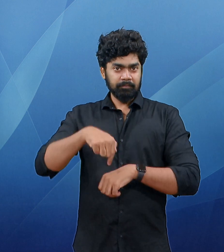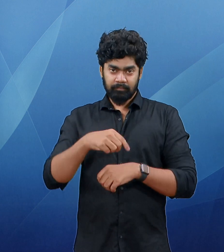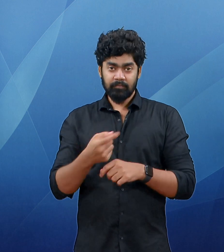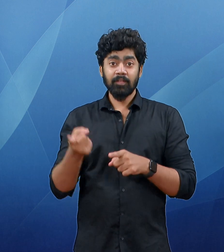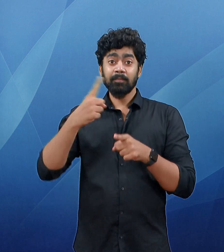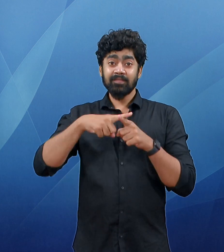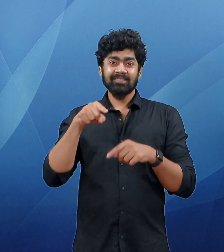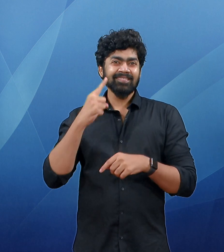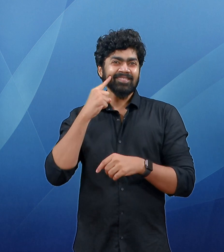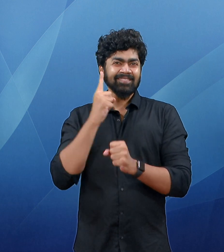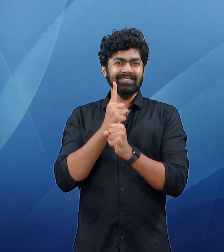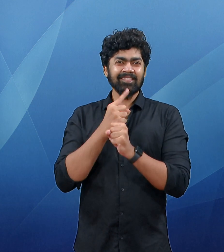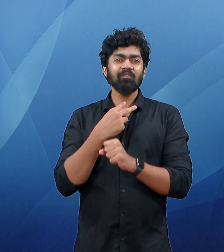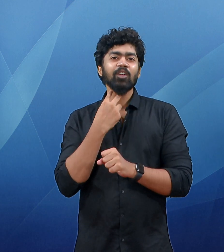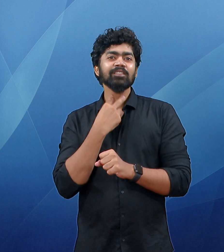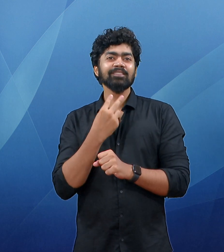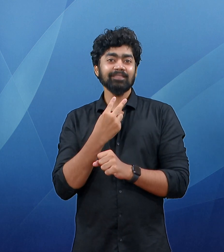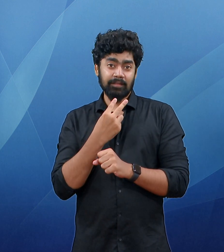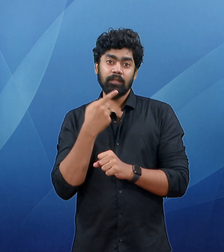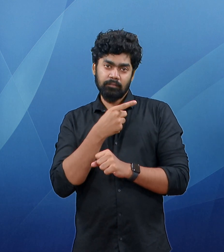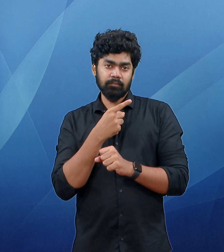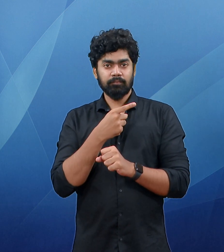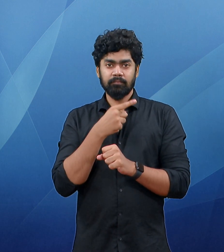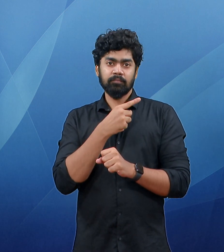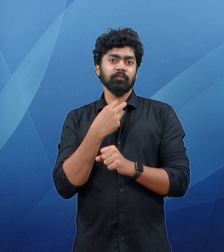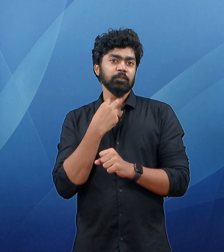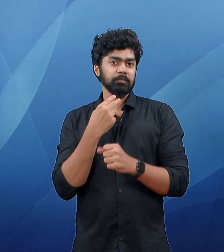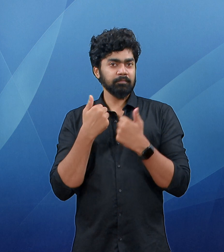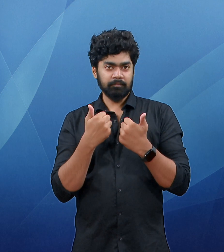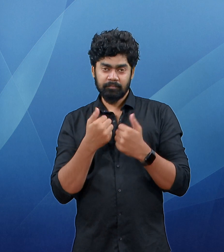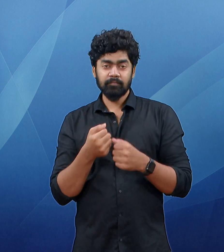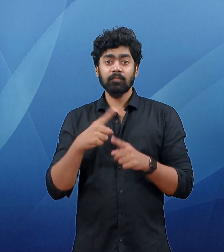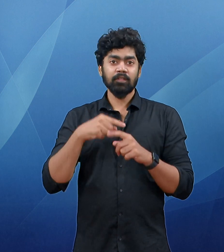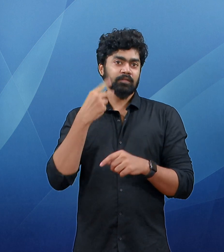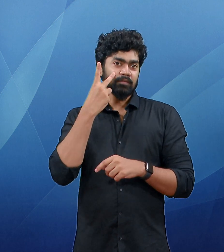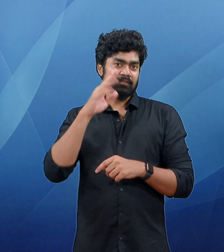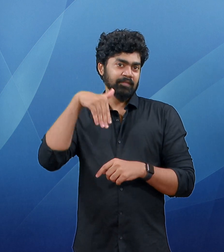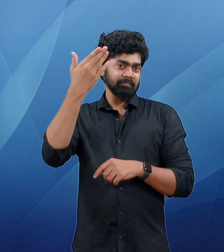the news for you, along with Ms. Sylvie Maximeena, Niche Faculty. See you again next week. Thank you.